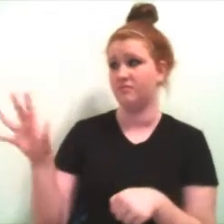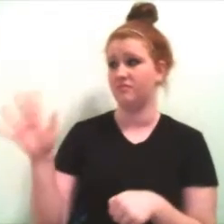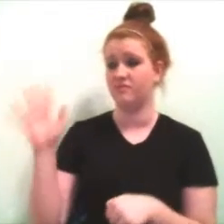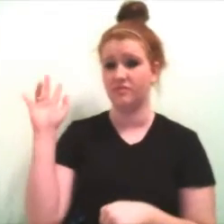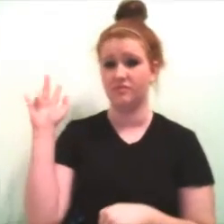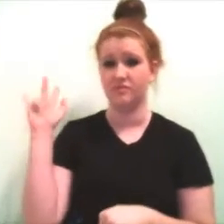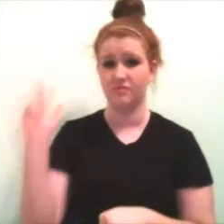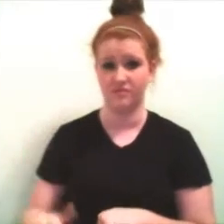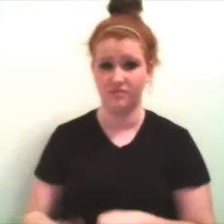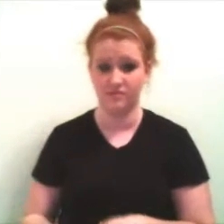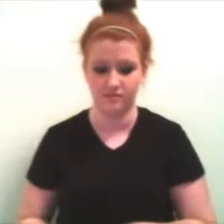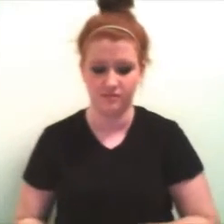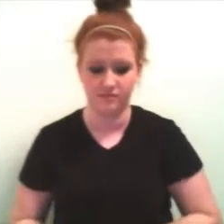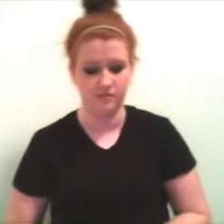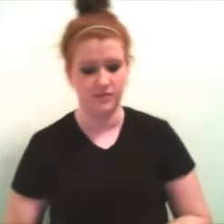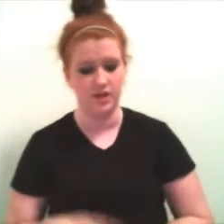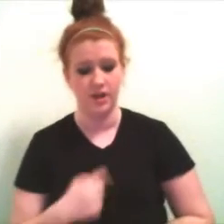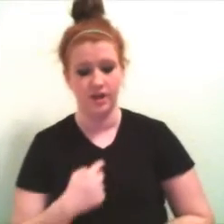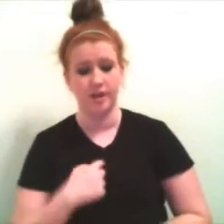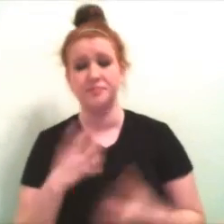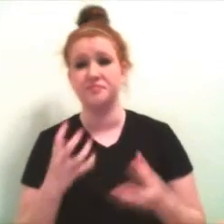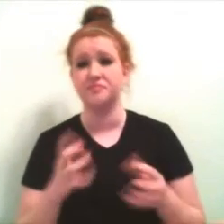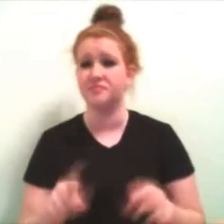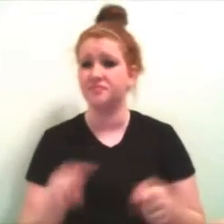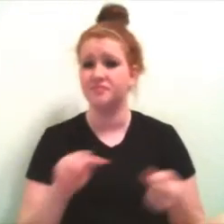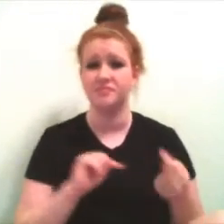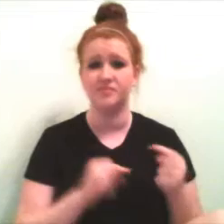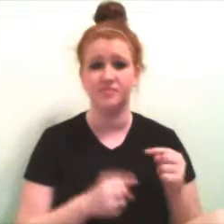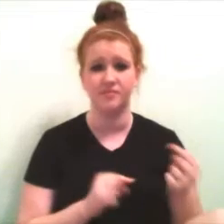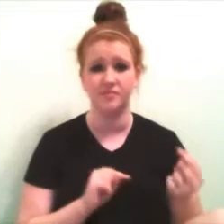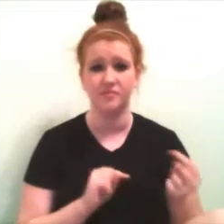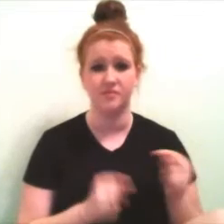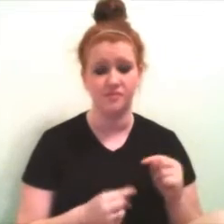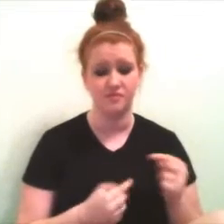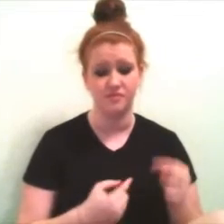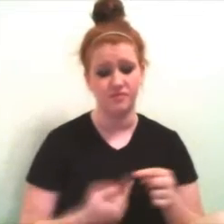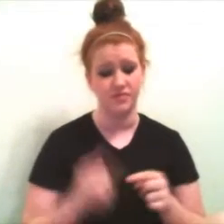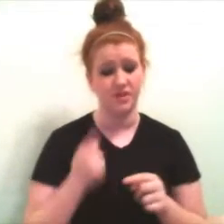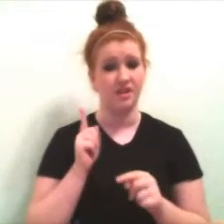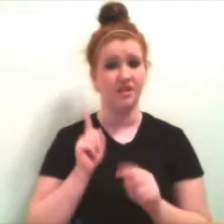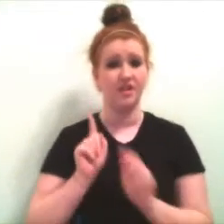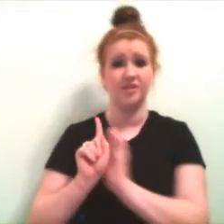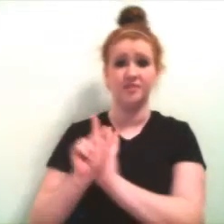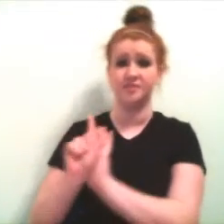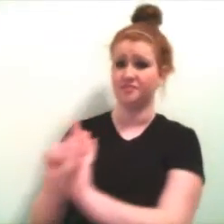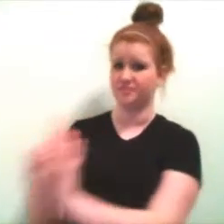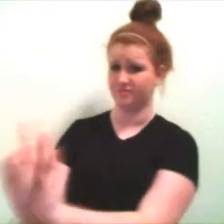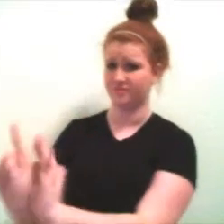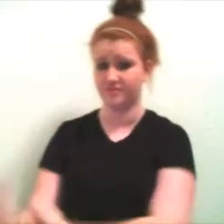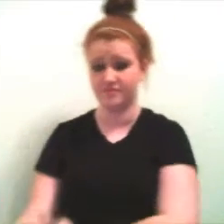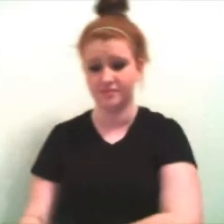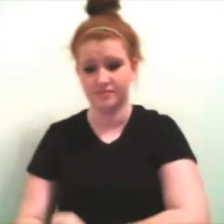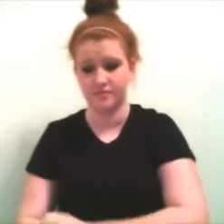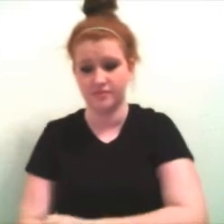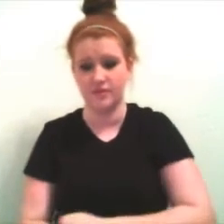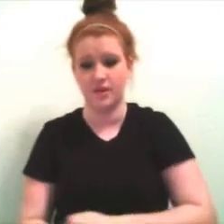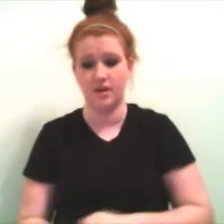it's where my demons are, it's where my demons are.